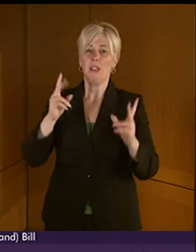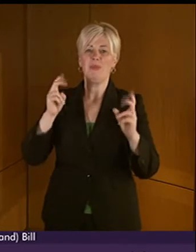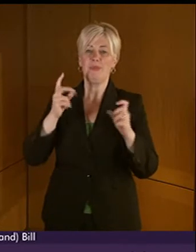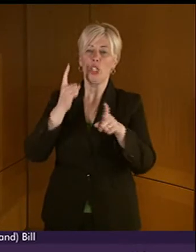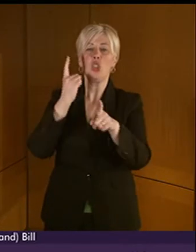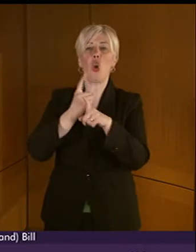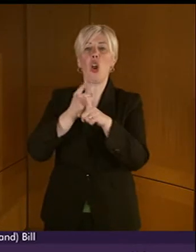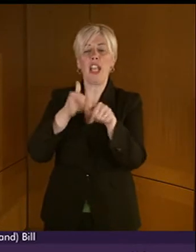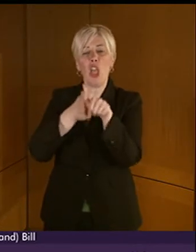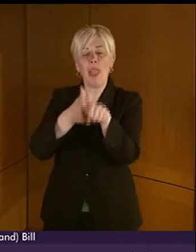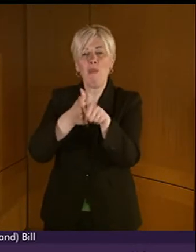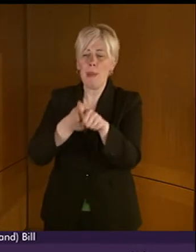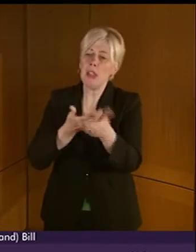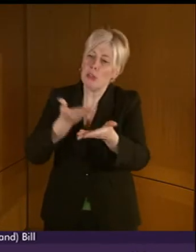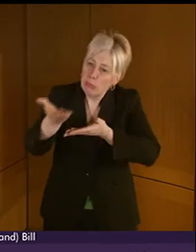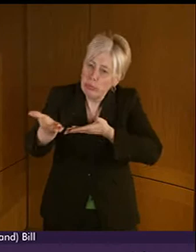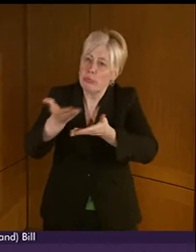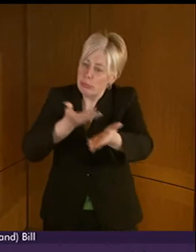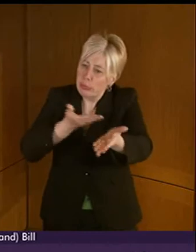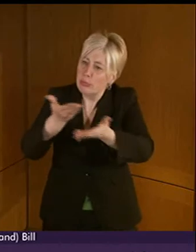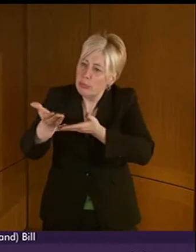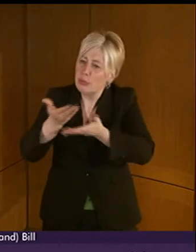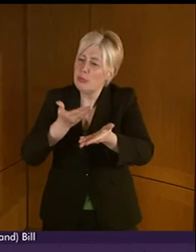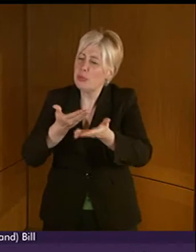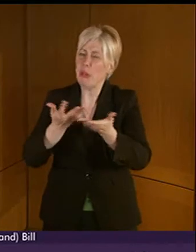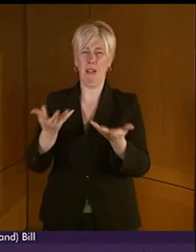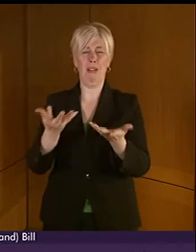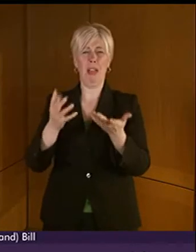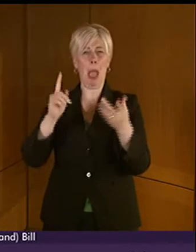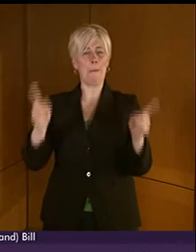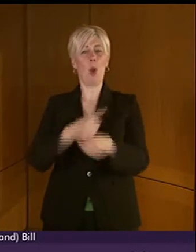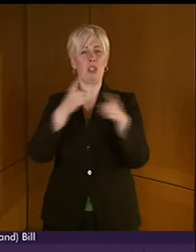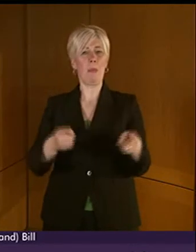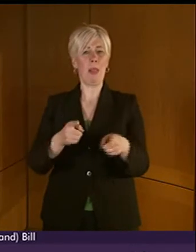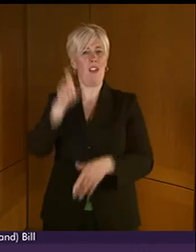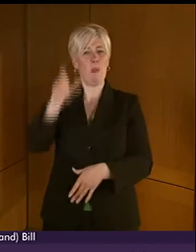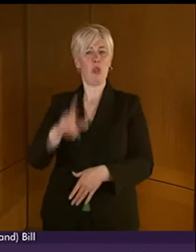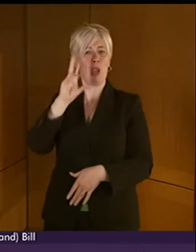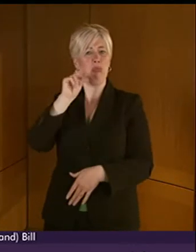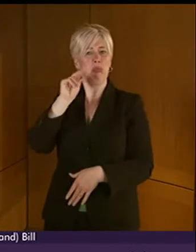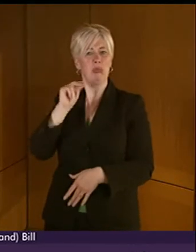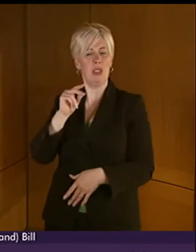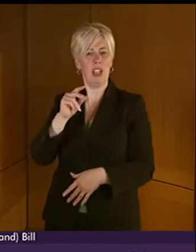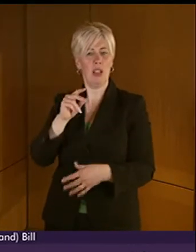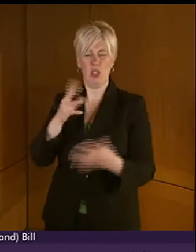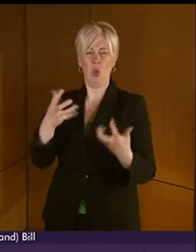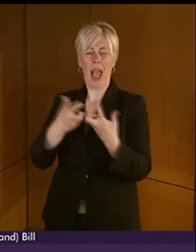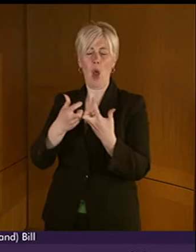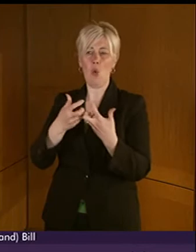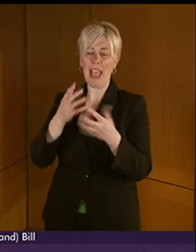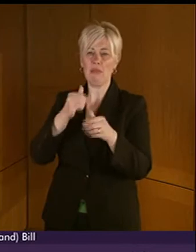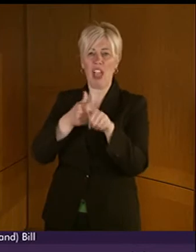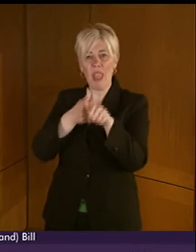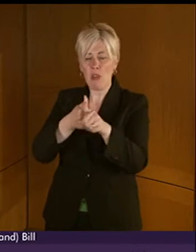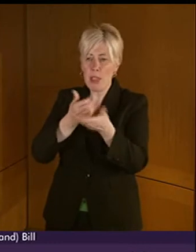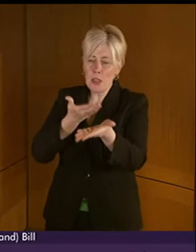like dealing with mental health problems again how impossible is that if someone can't speak your language so we really need to make sure that